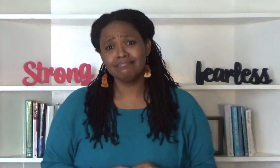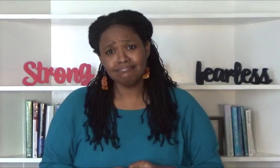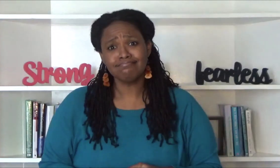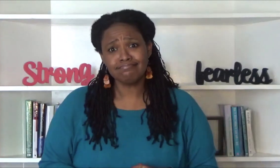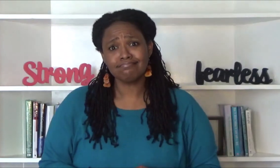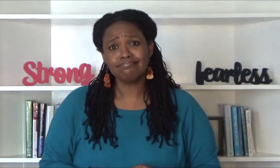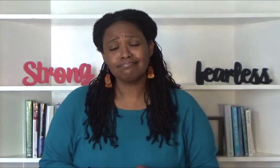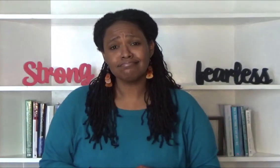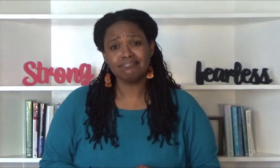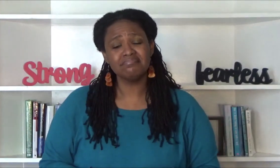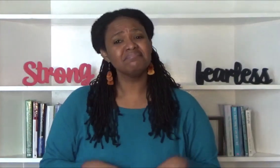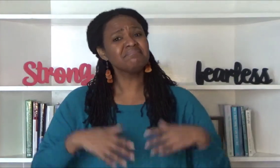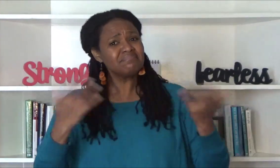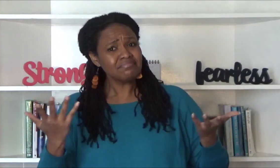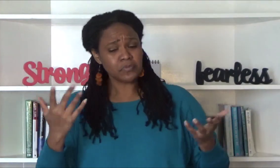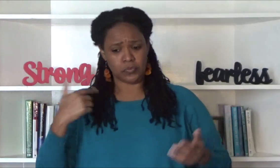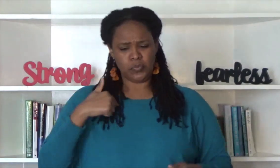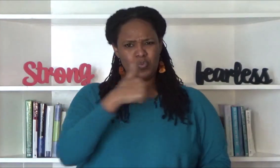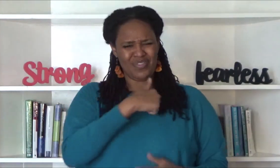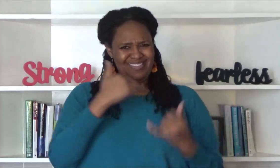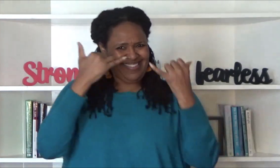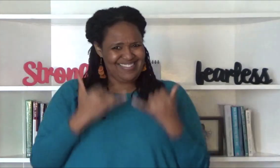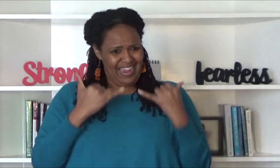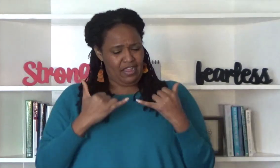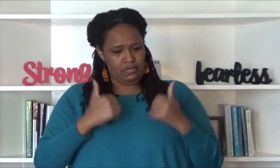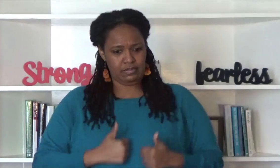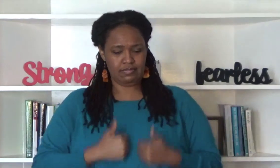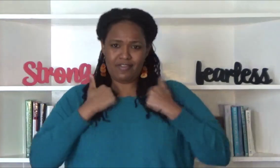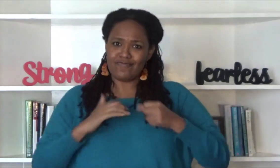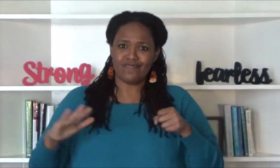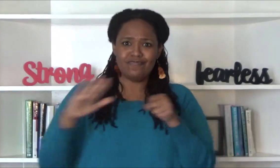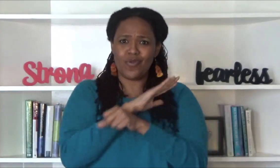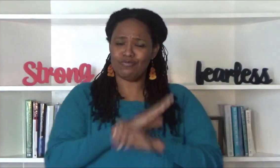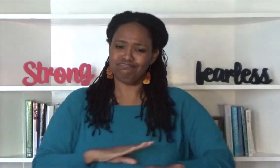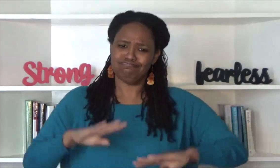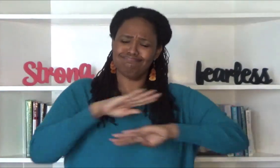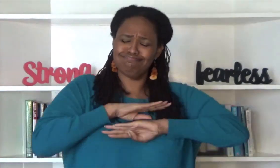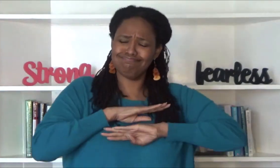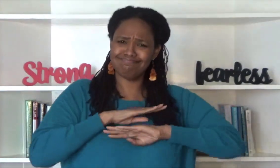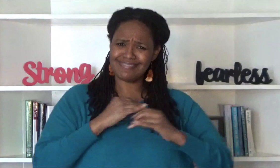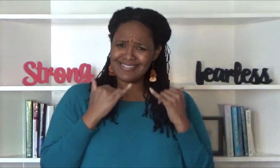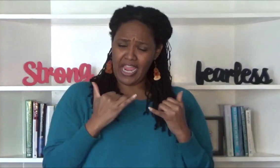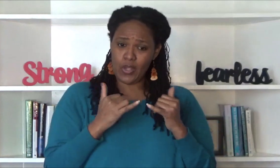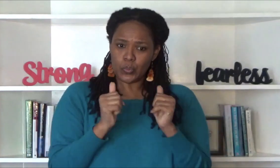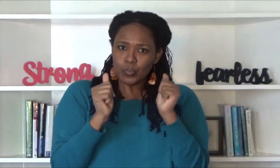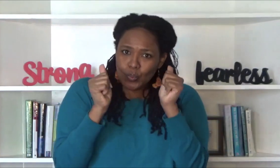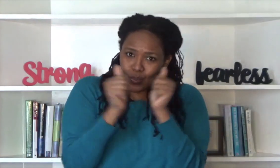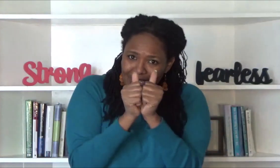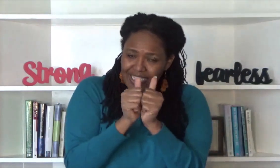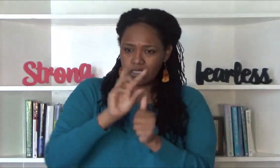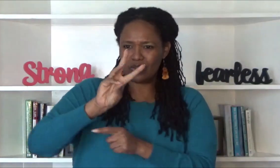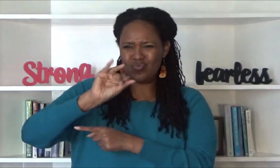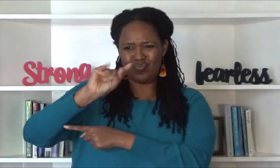so how do we live fully now with these struggles